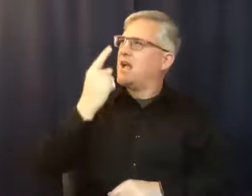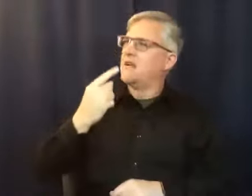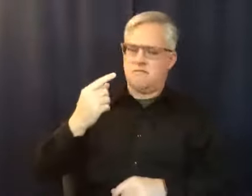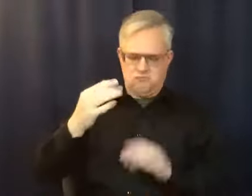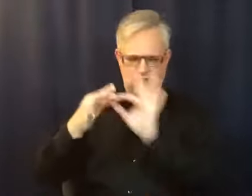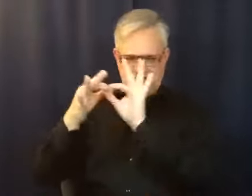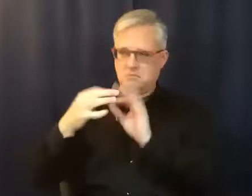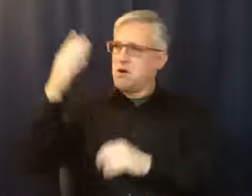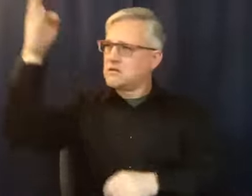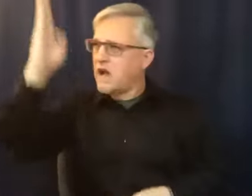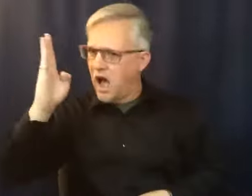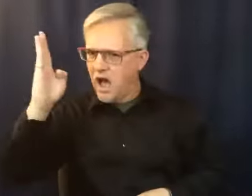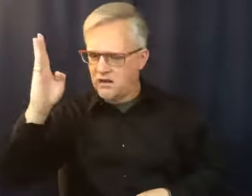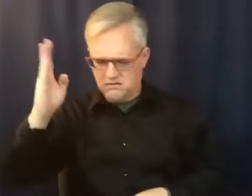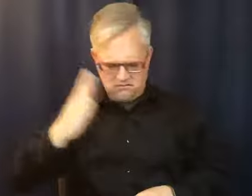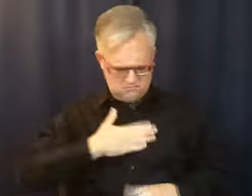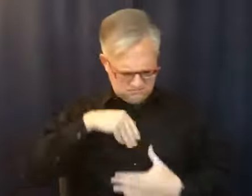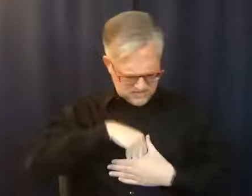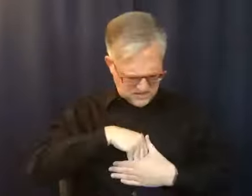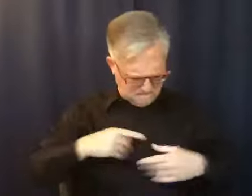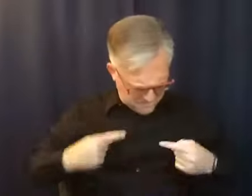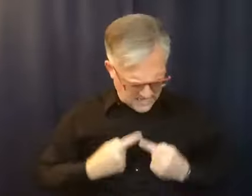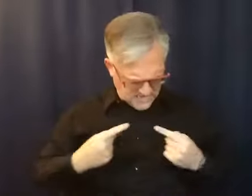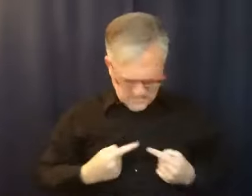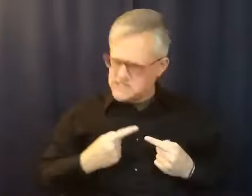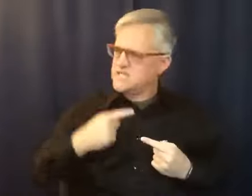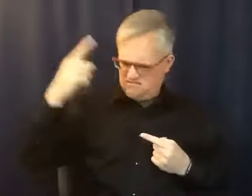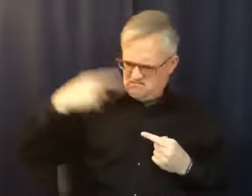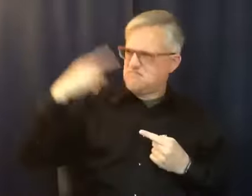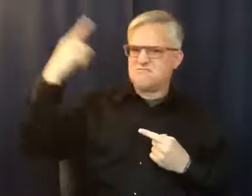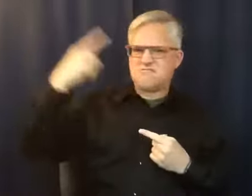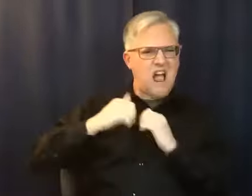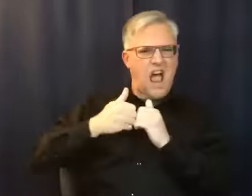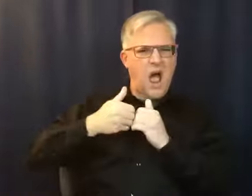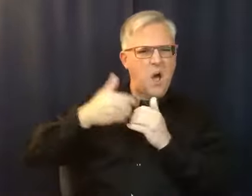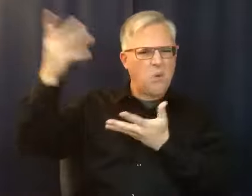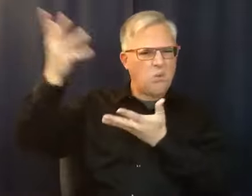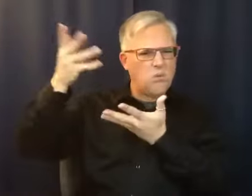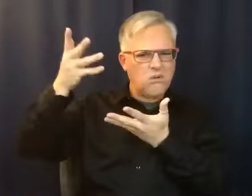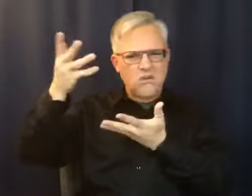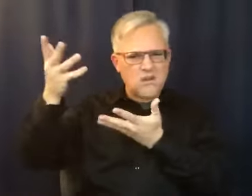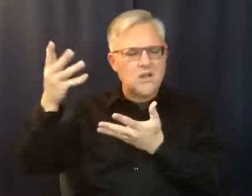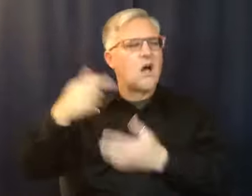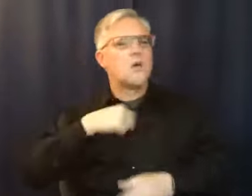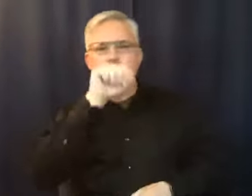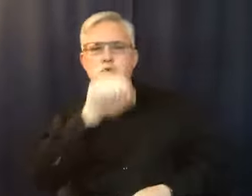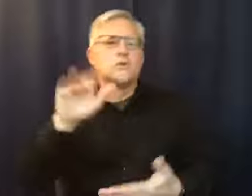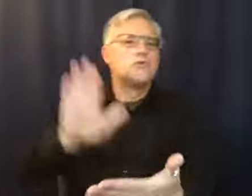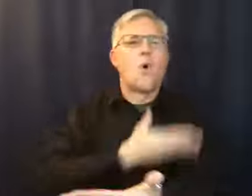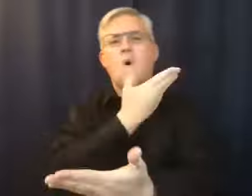I liked the songs. I liked the music. All those things were going on, but there was nothing to stop my pain. I had been